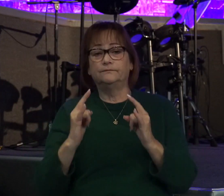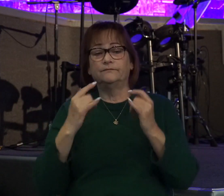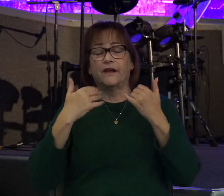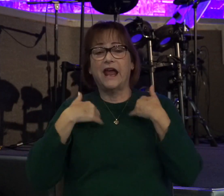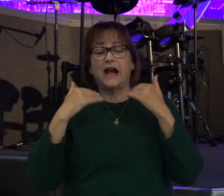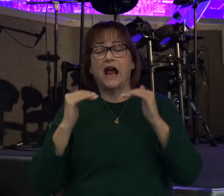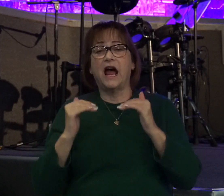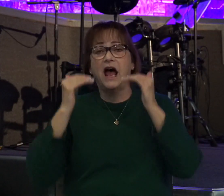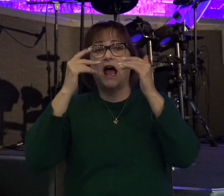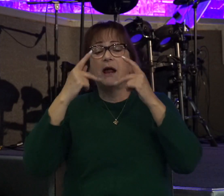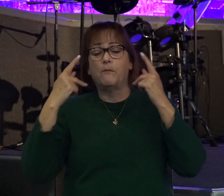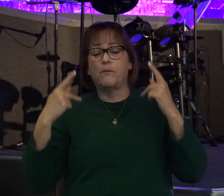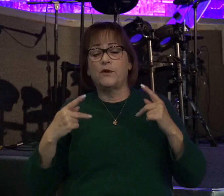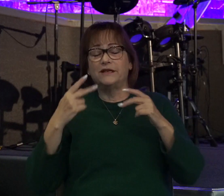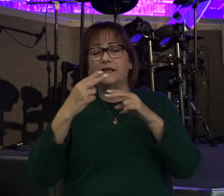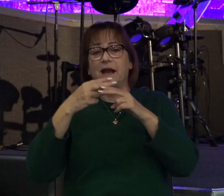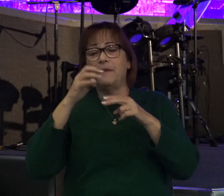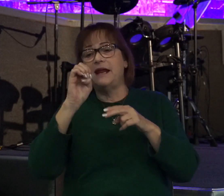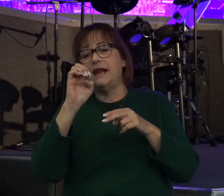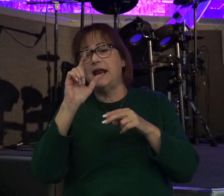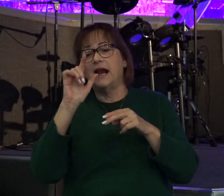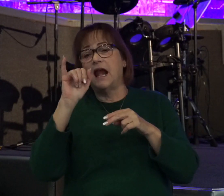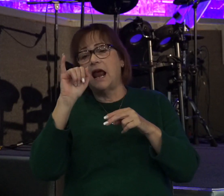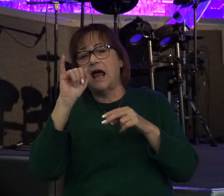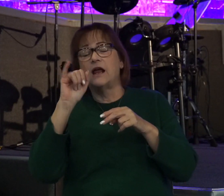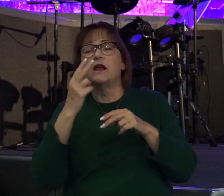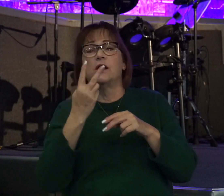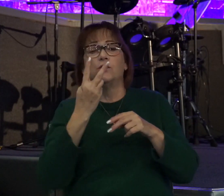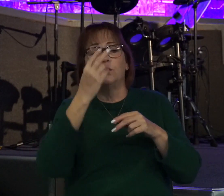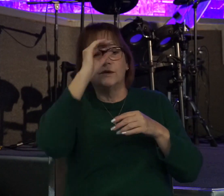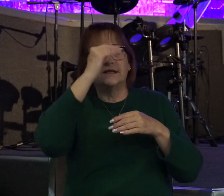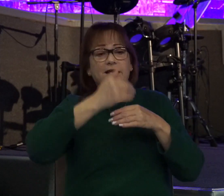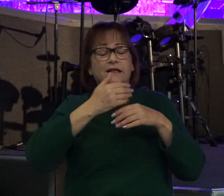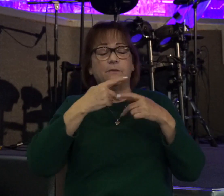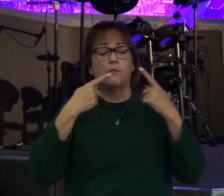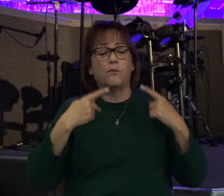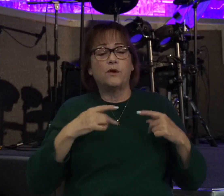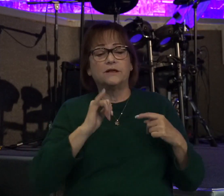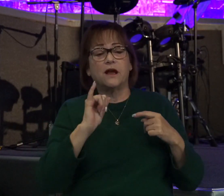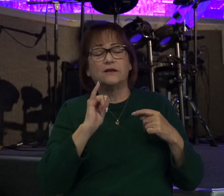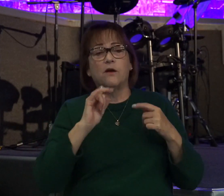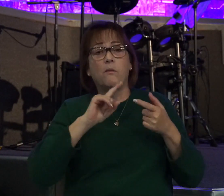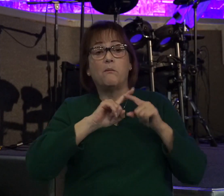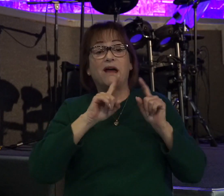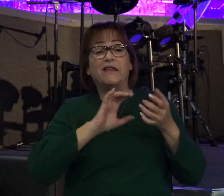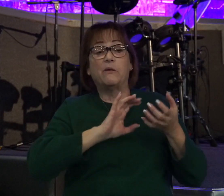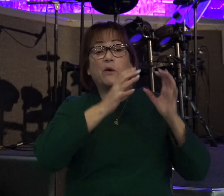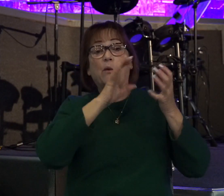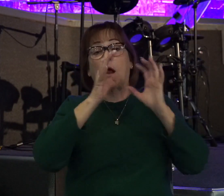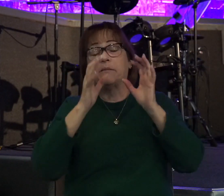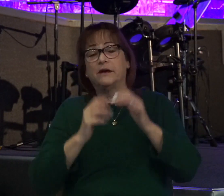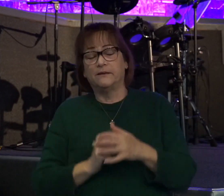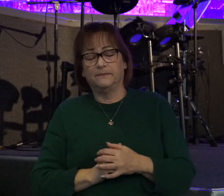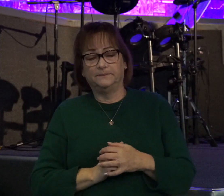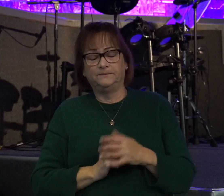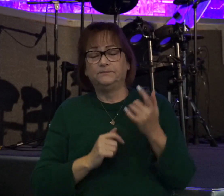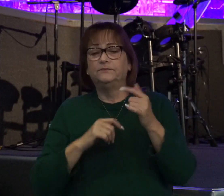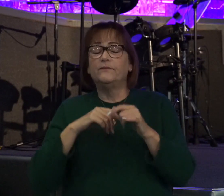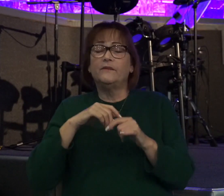name of Eli, and he had two sons who were also priests, but they were extremely corrupt. Israel was at an all